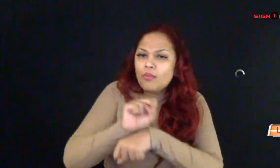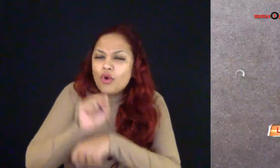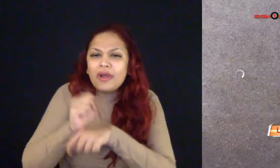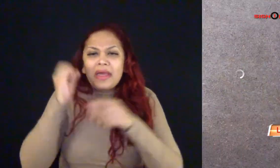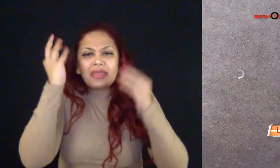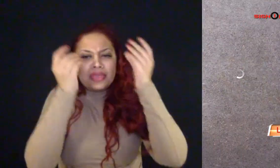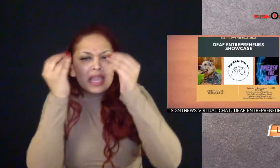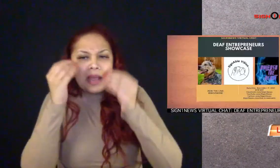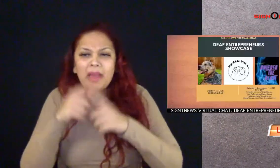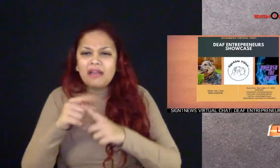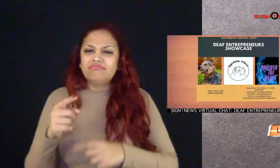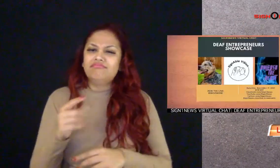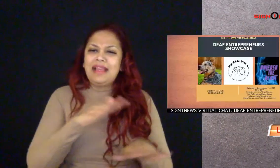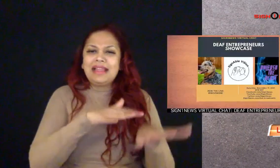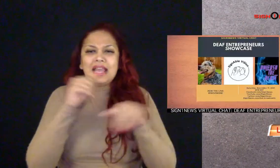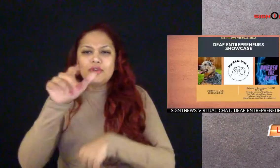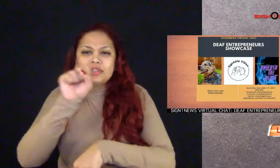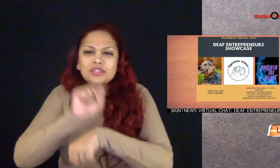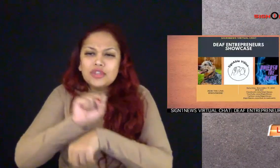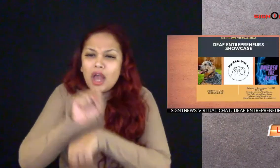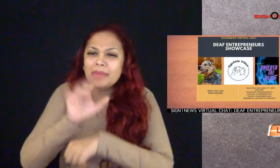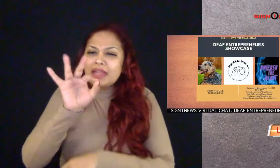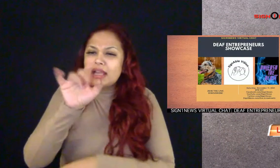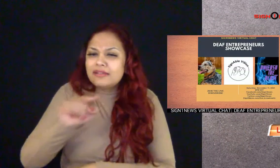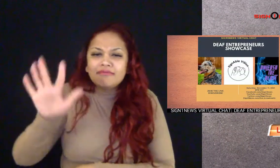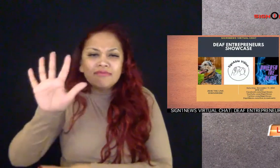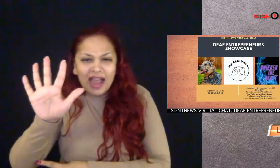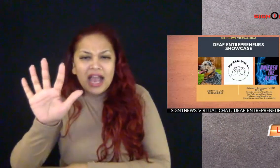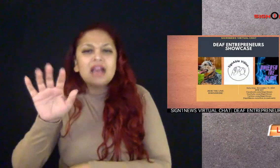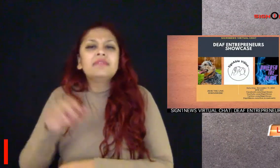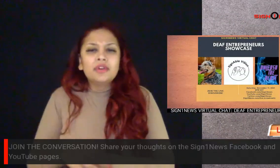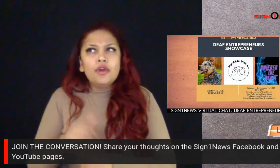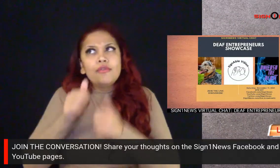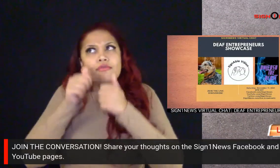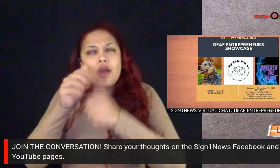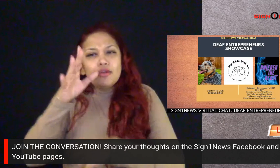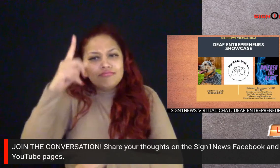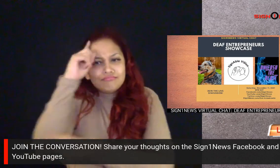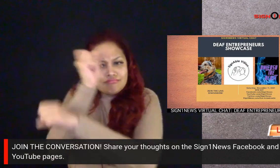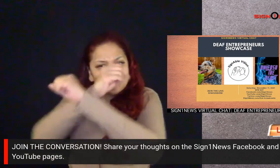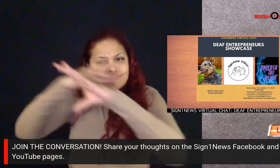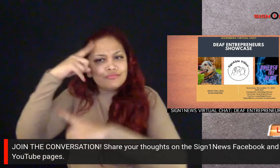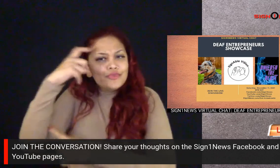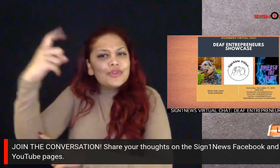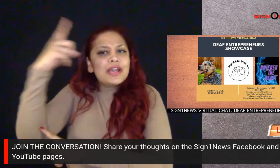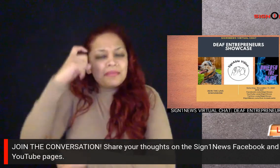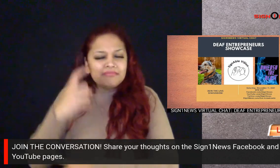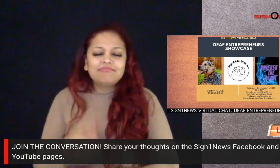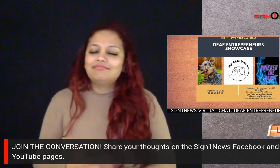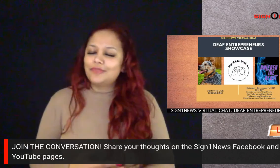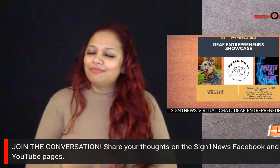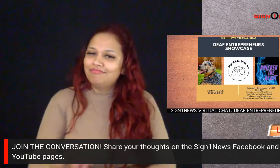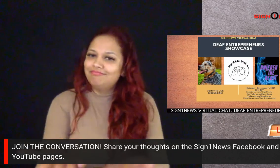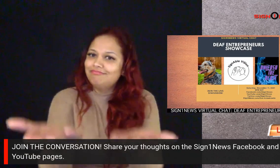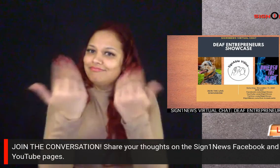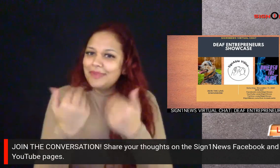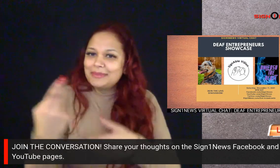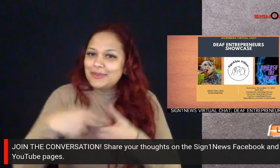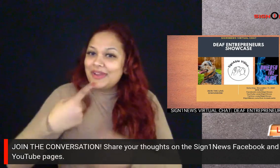If you're unemployed or thinking about walking away from your 9-to-5 job to follow your dreams, be sure to join